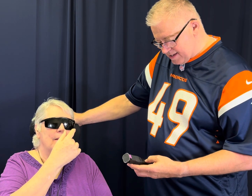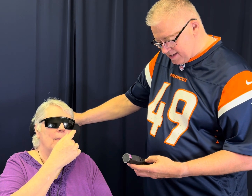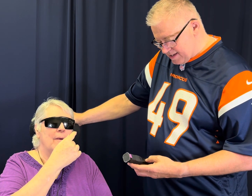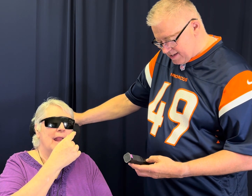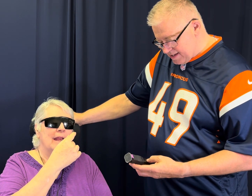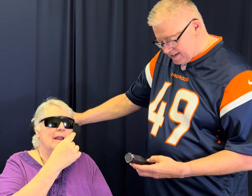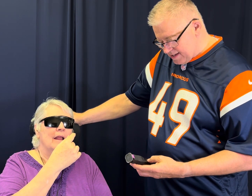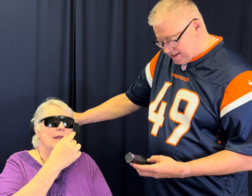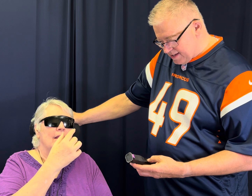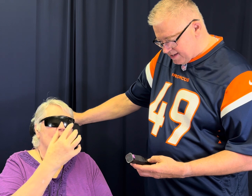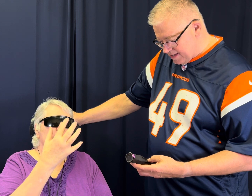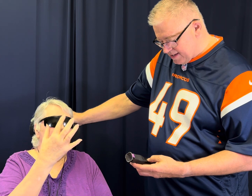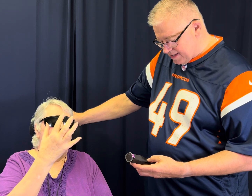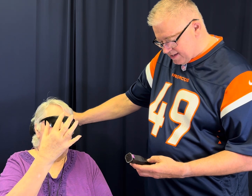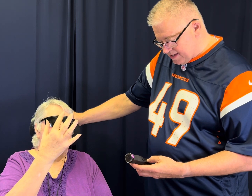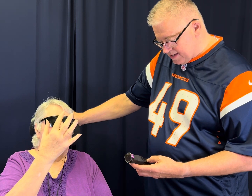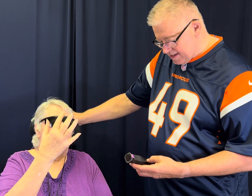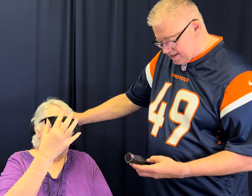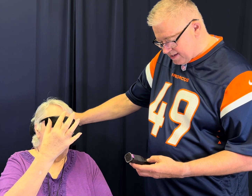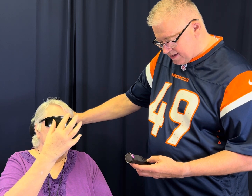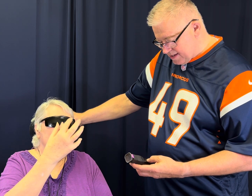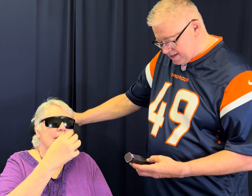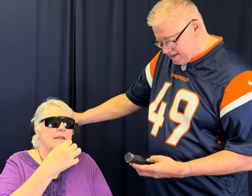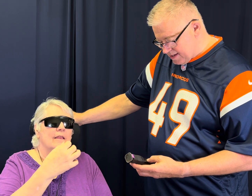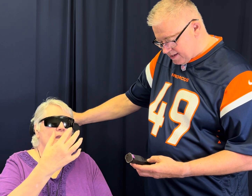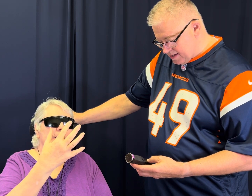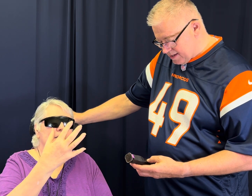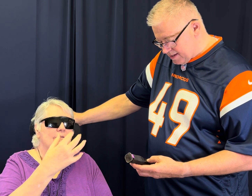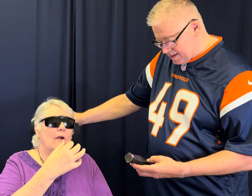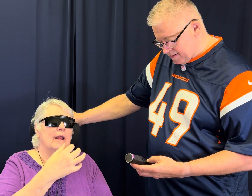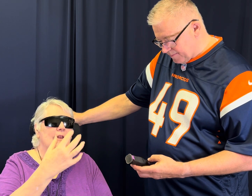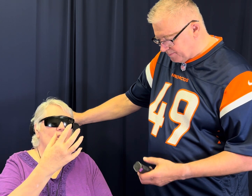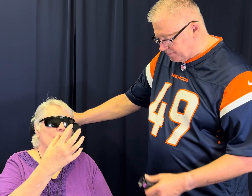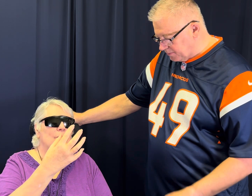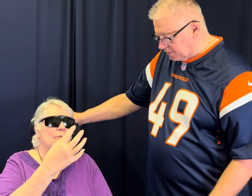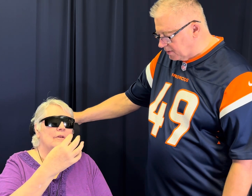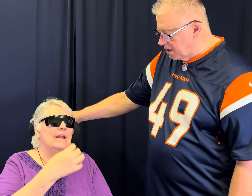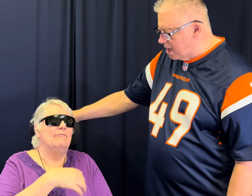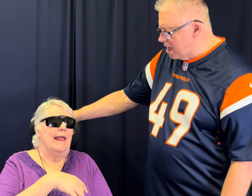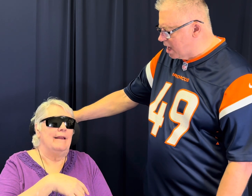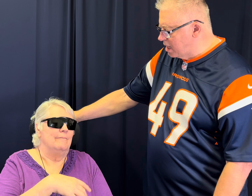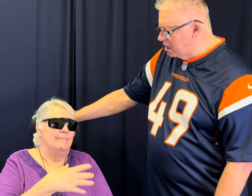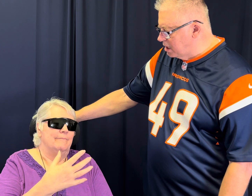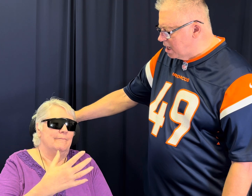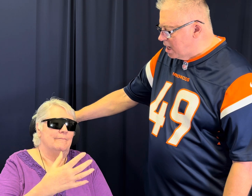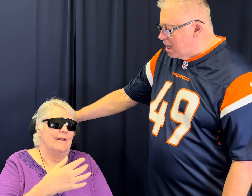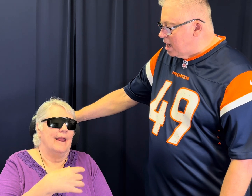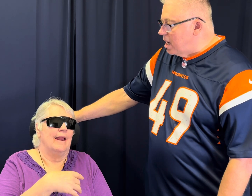my brain was starting to deflate and